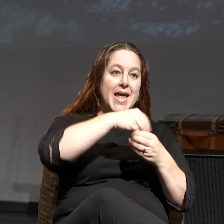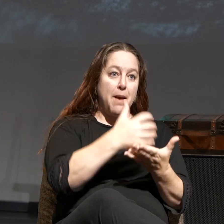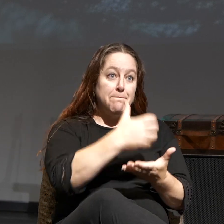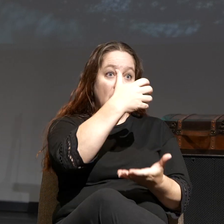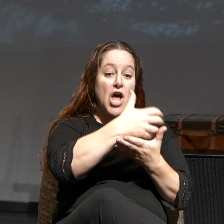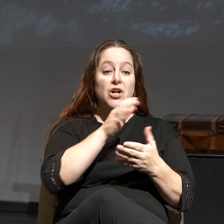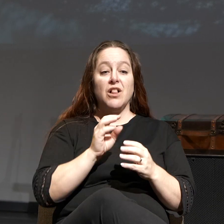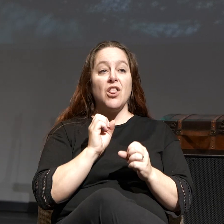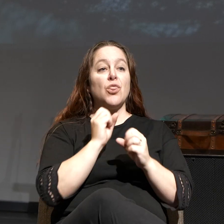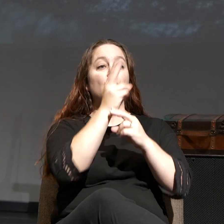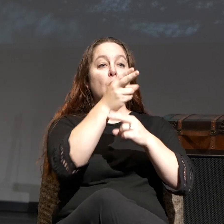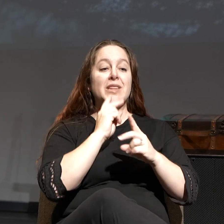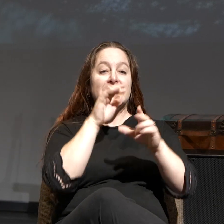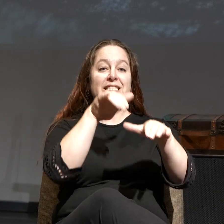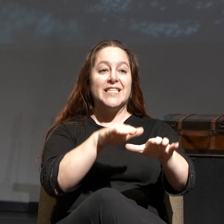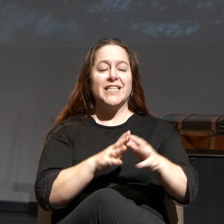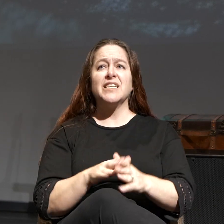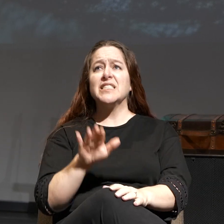Is anybody up there?